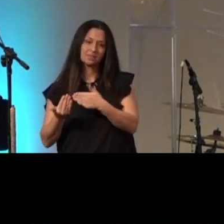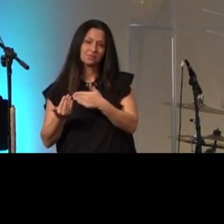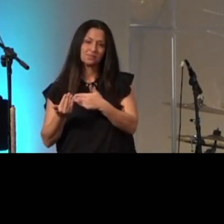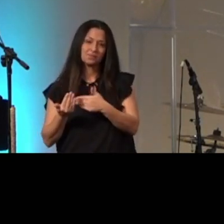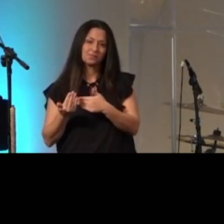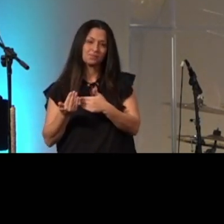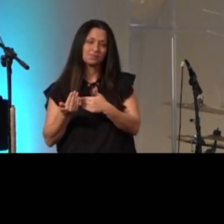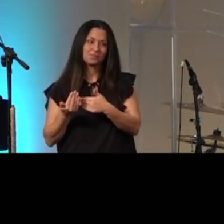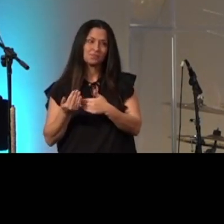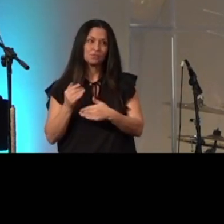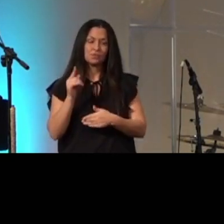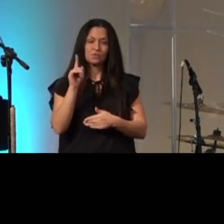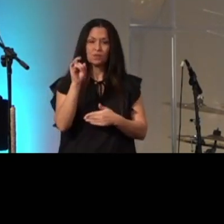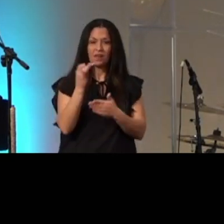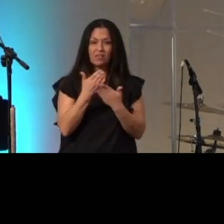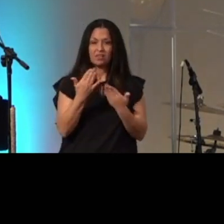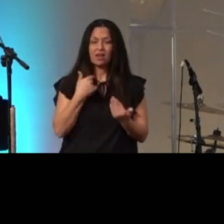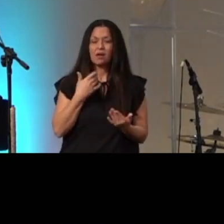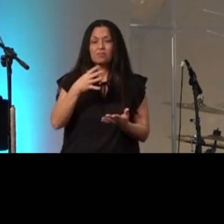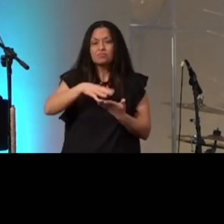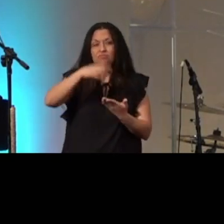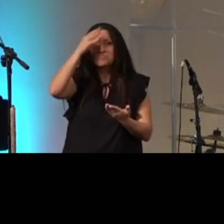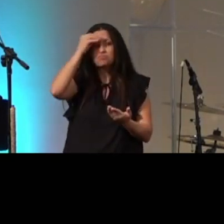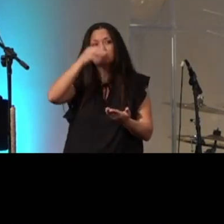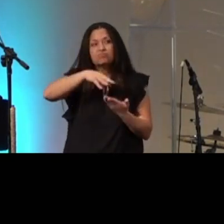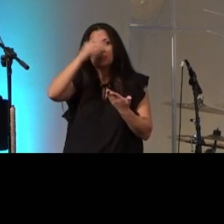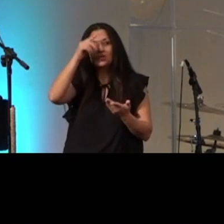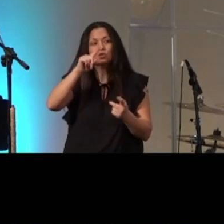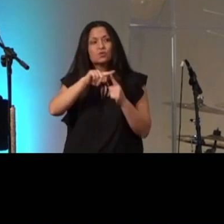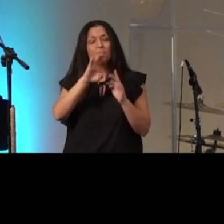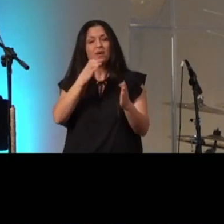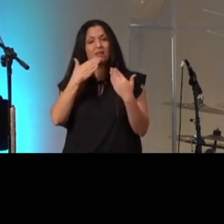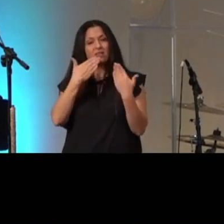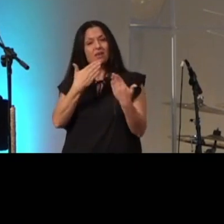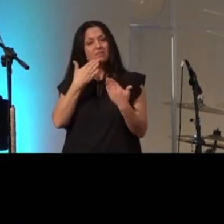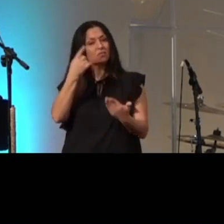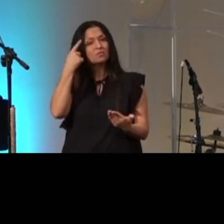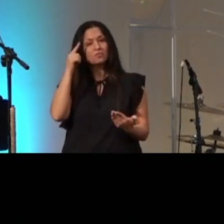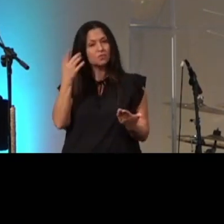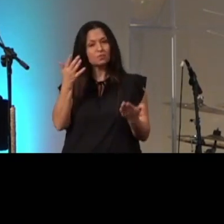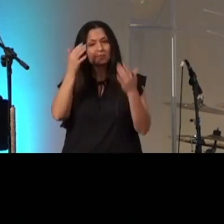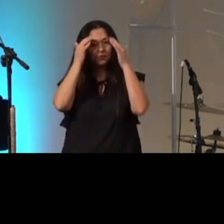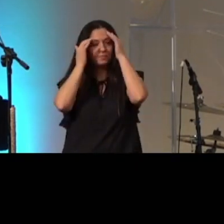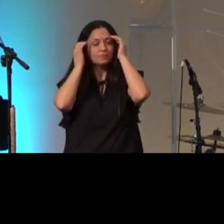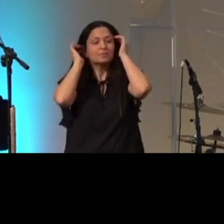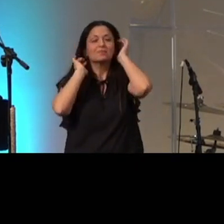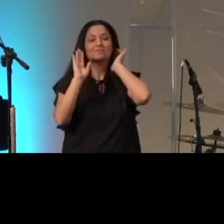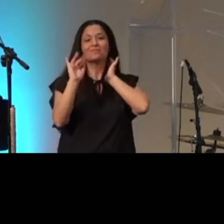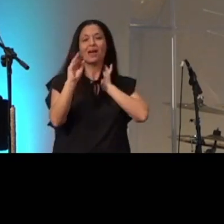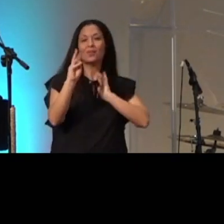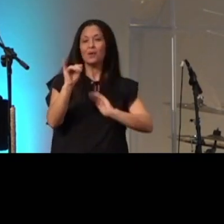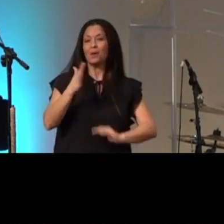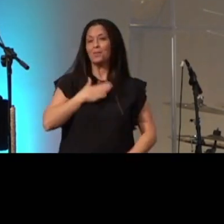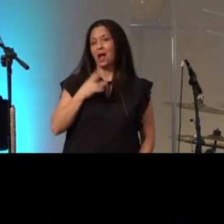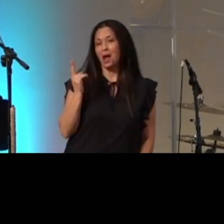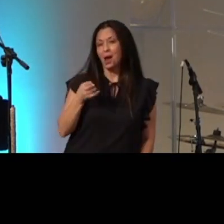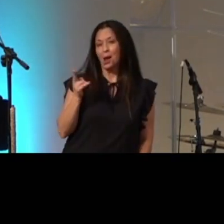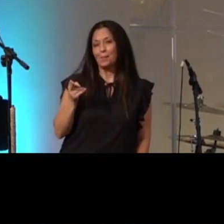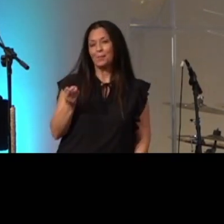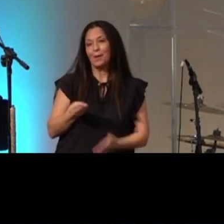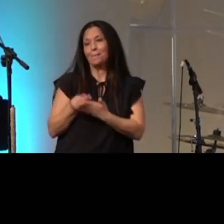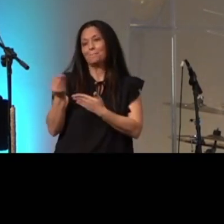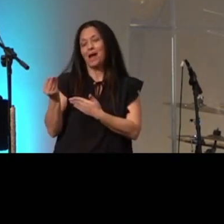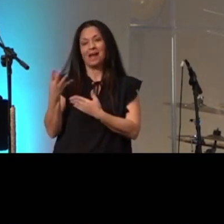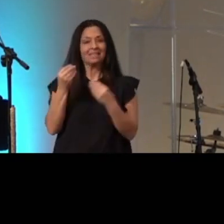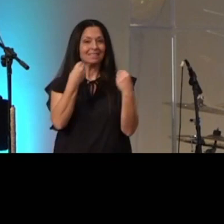one of the things that I'm learning to be thankful for is by the way my hobby is buying and